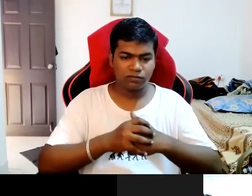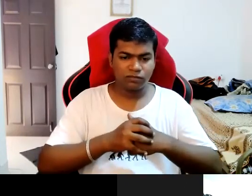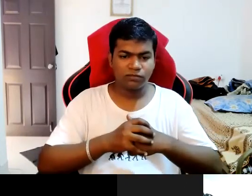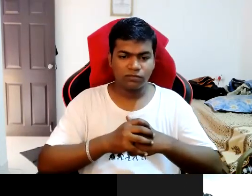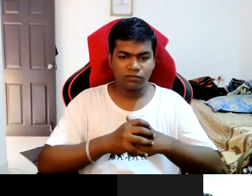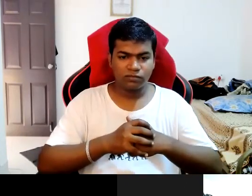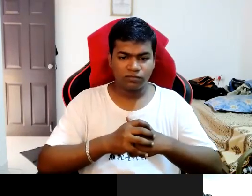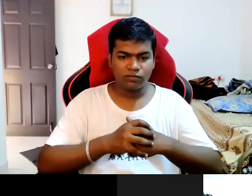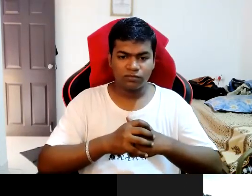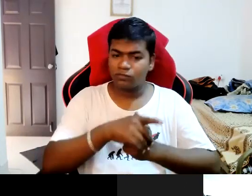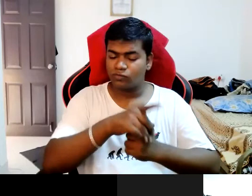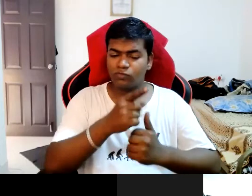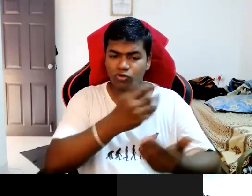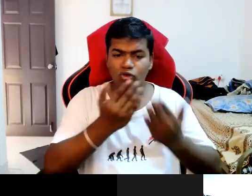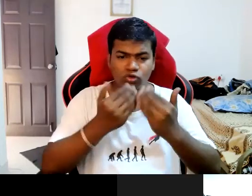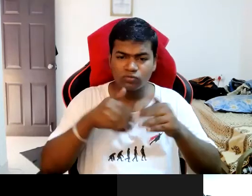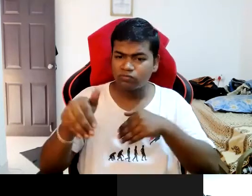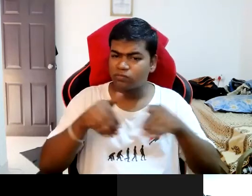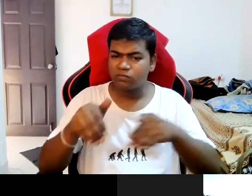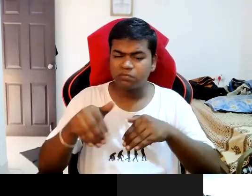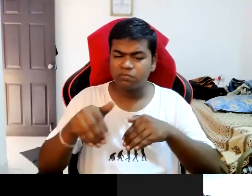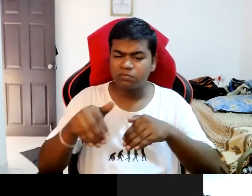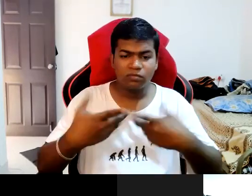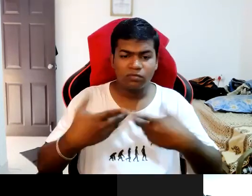able to attend the regular schooling or college.